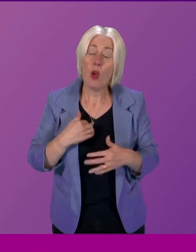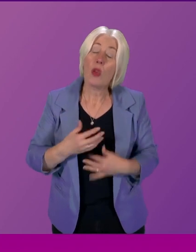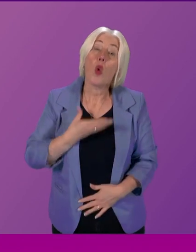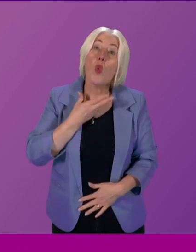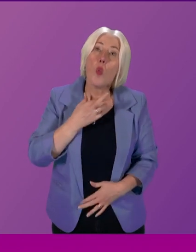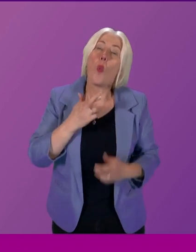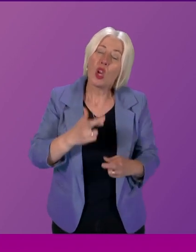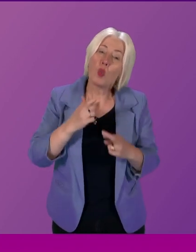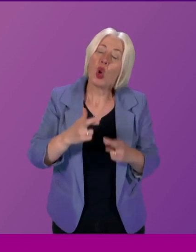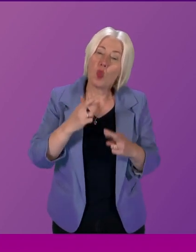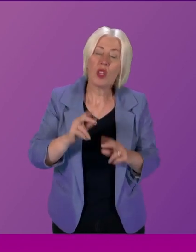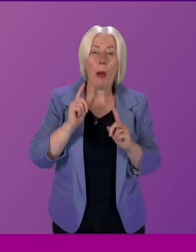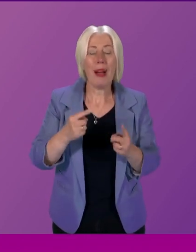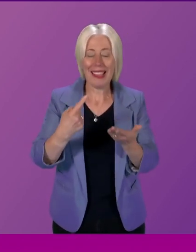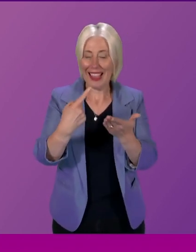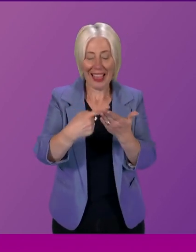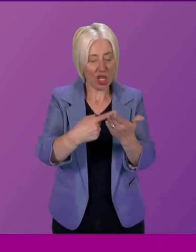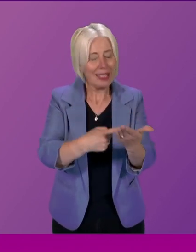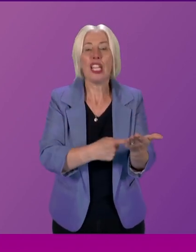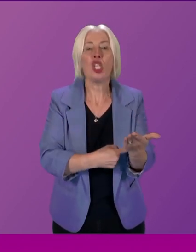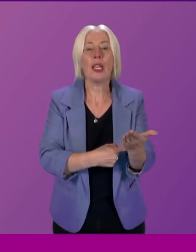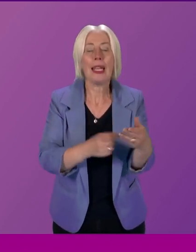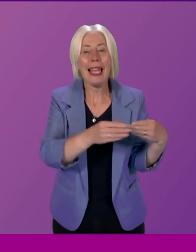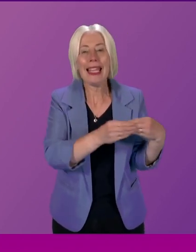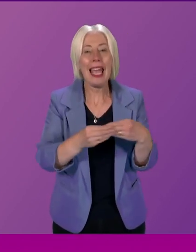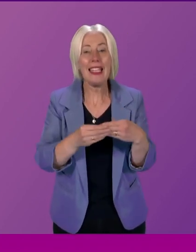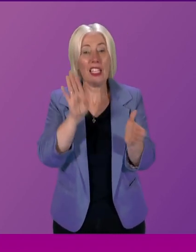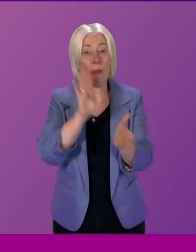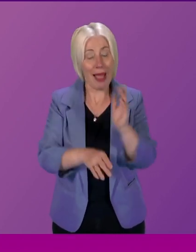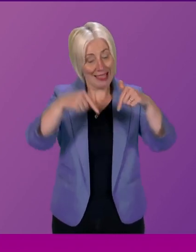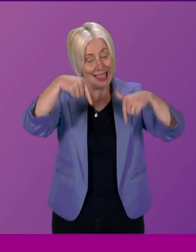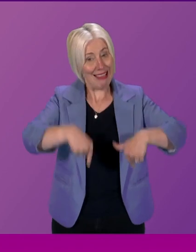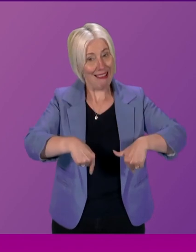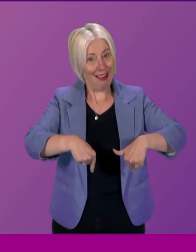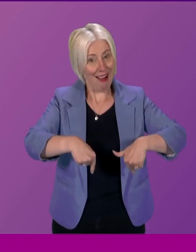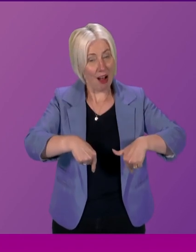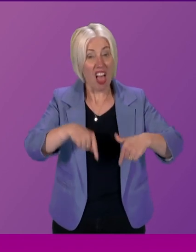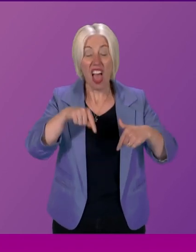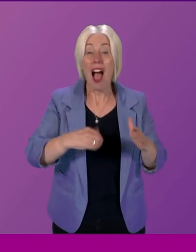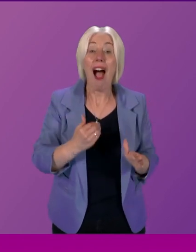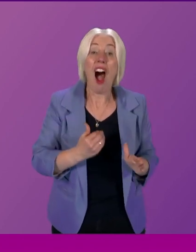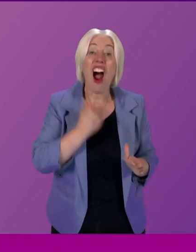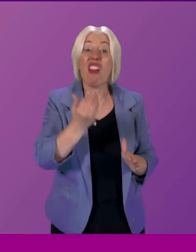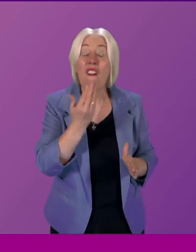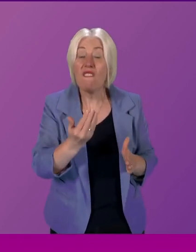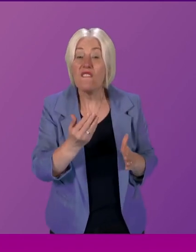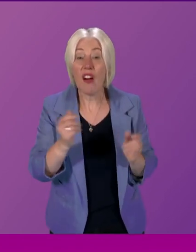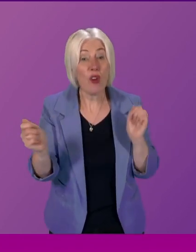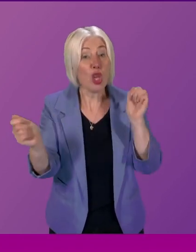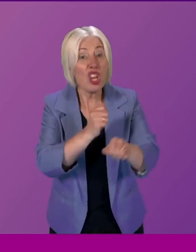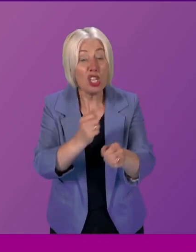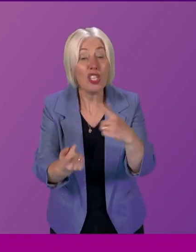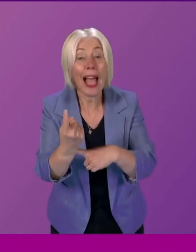legislation and guidance that we pass in here are not always in themselves enough to make the changes that we wish to see